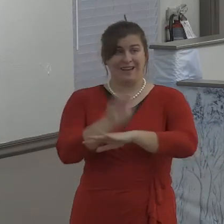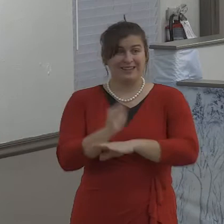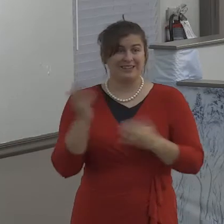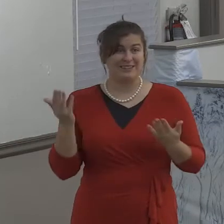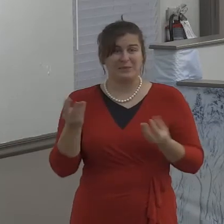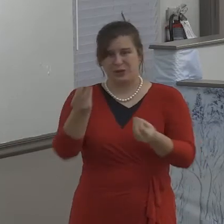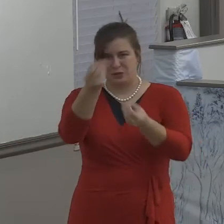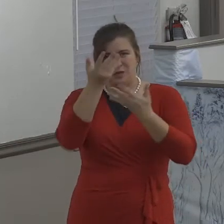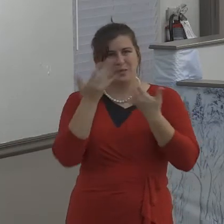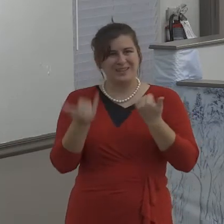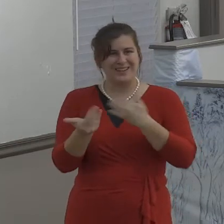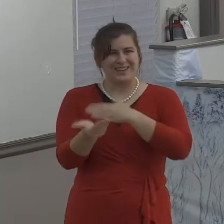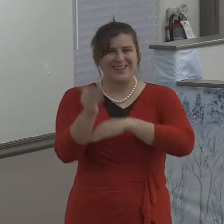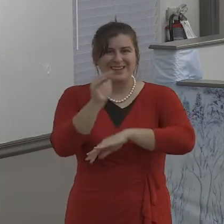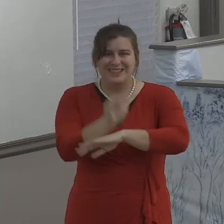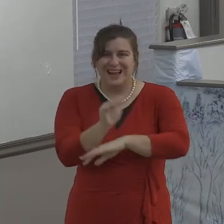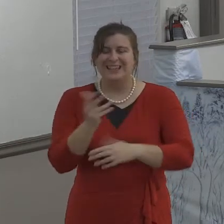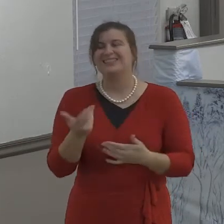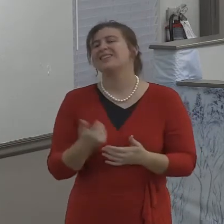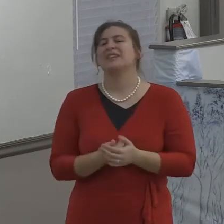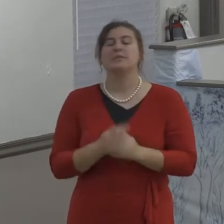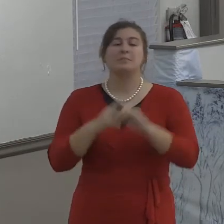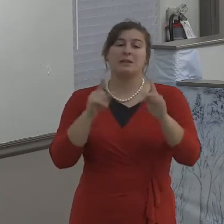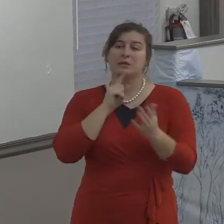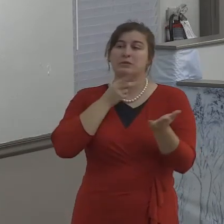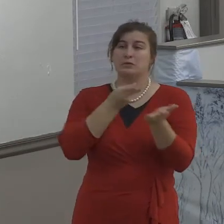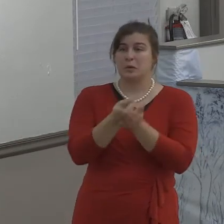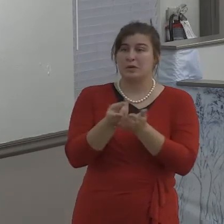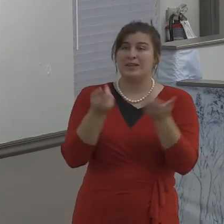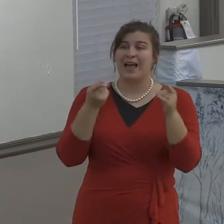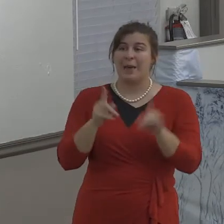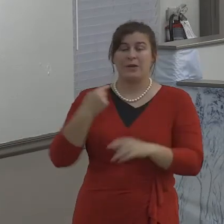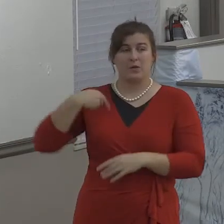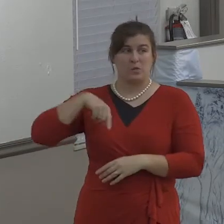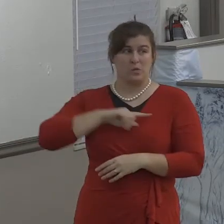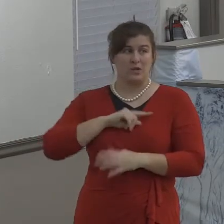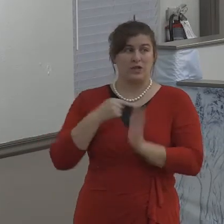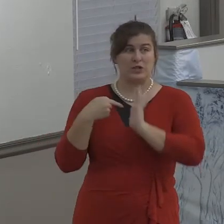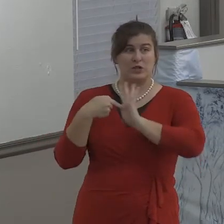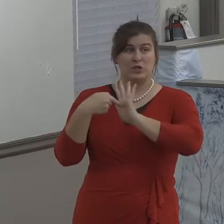then honestly, God's going to bring forth the results that only God can bring forth.